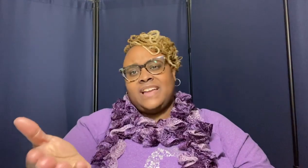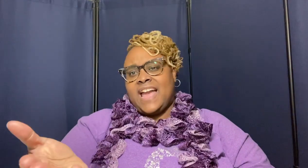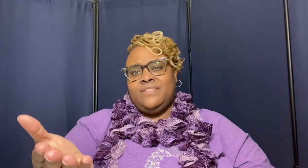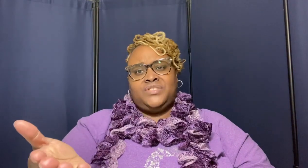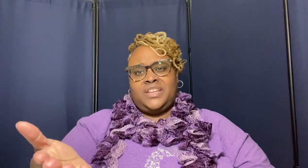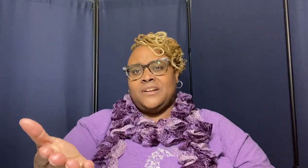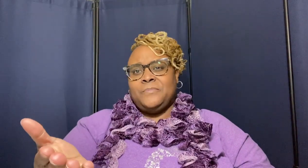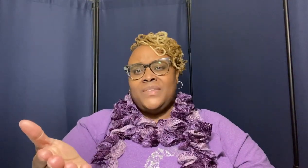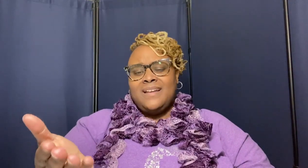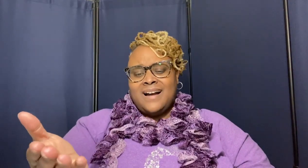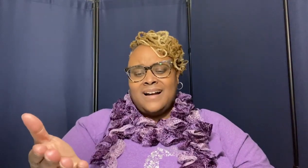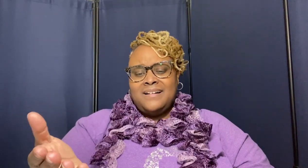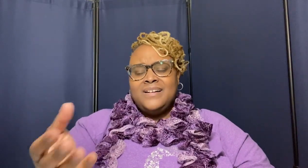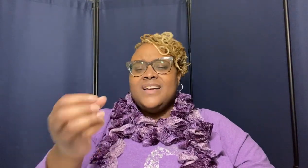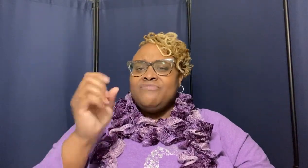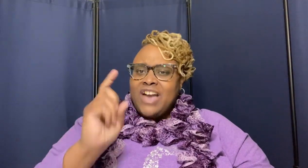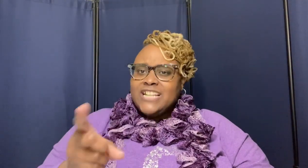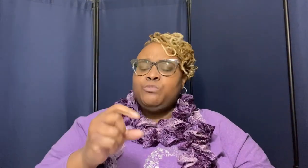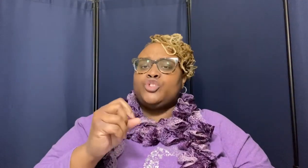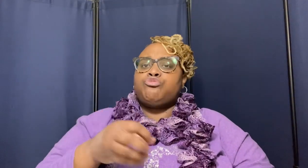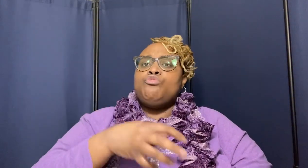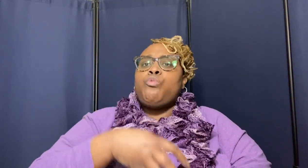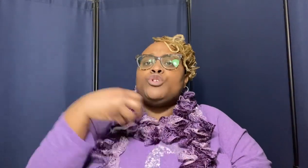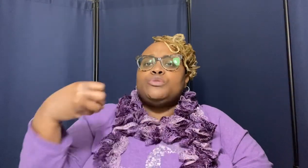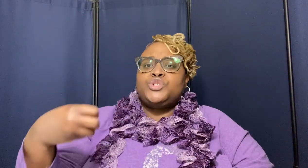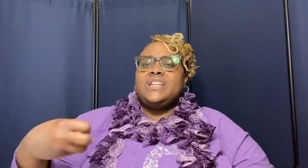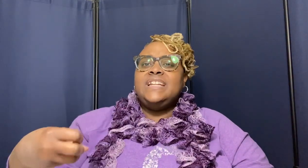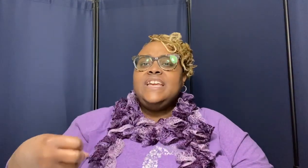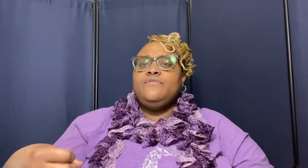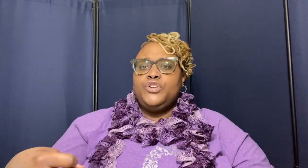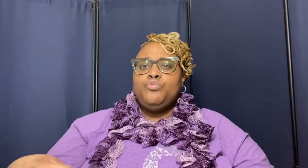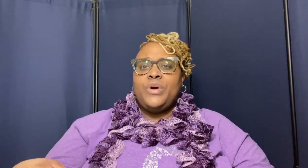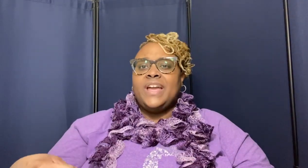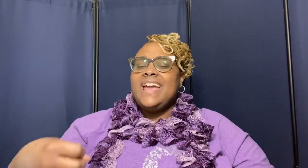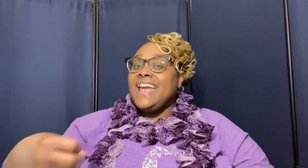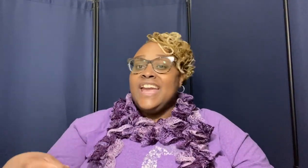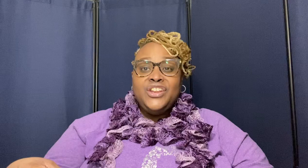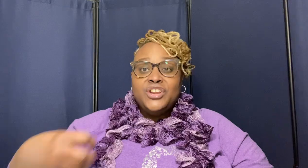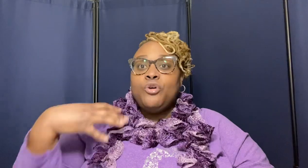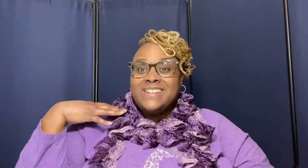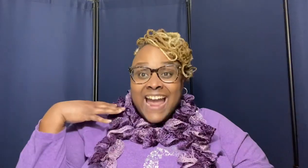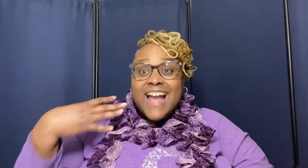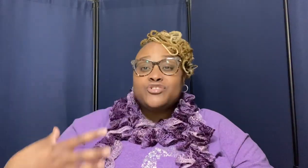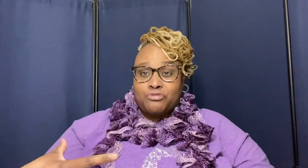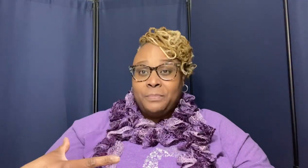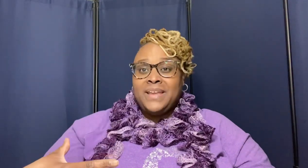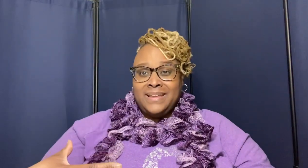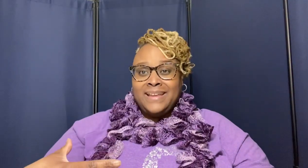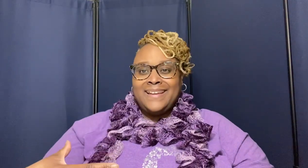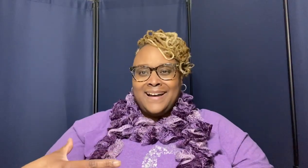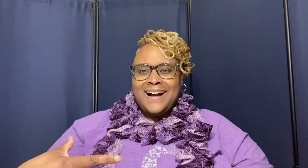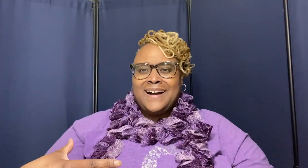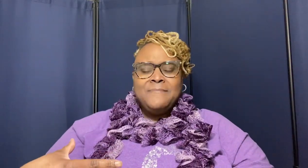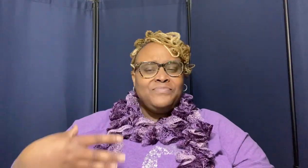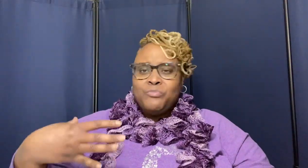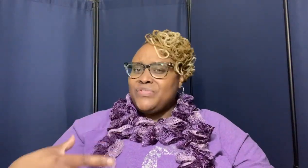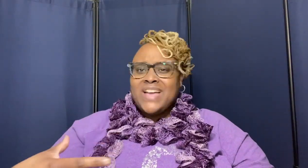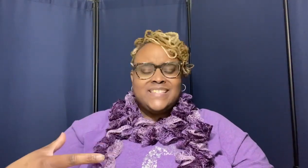gave to him huh that's what true worship should leave you with in your natural being huh with that